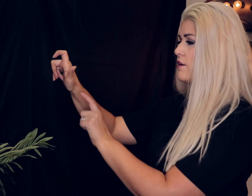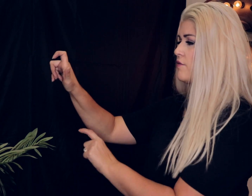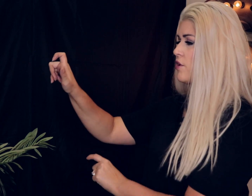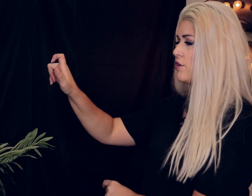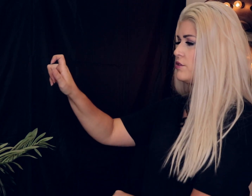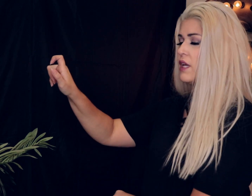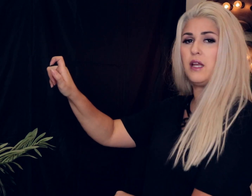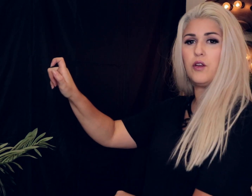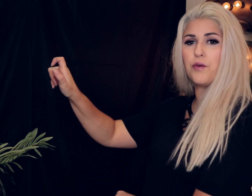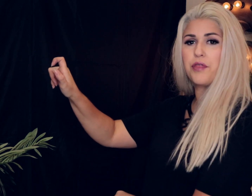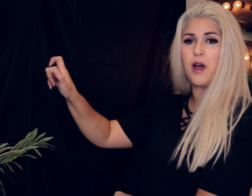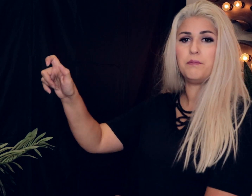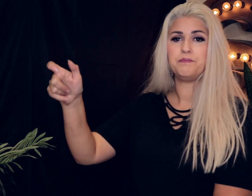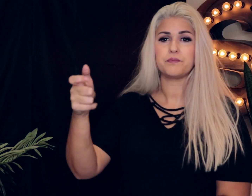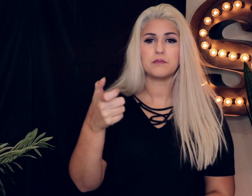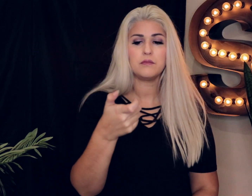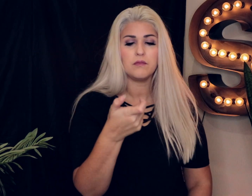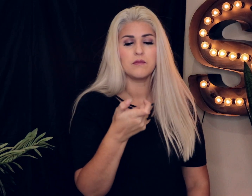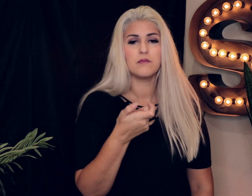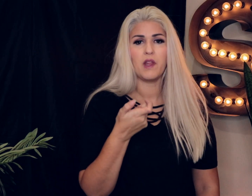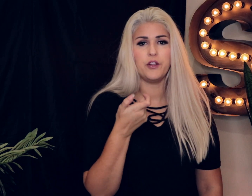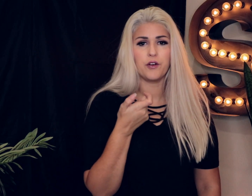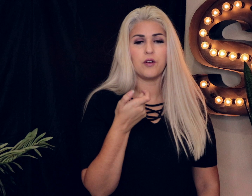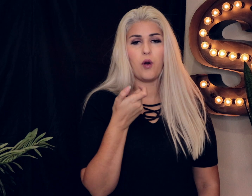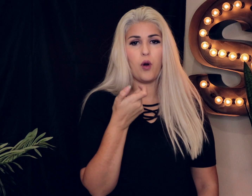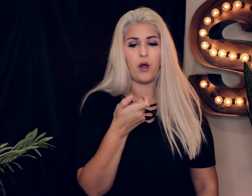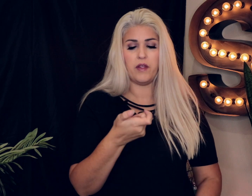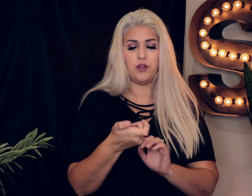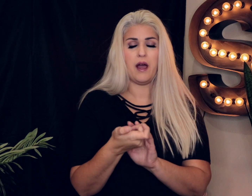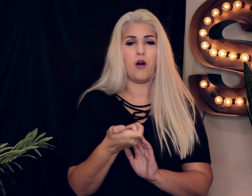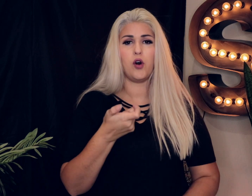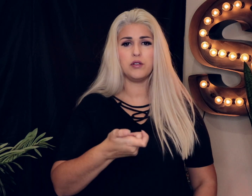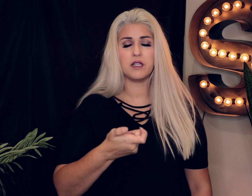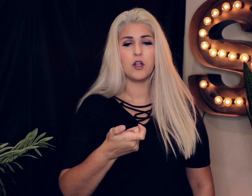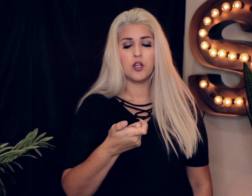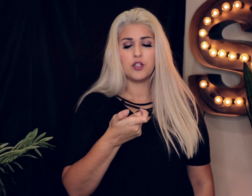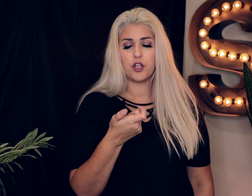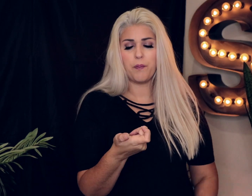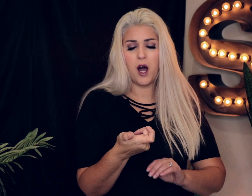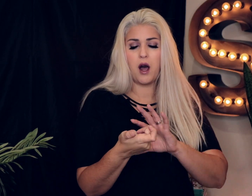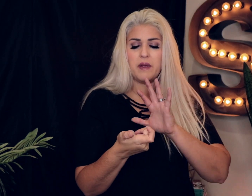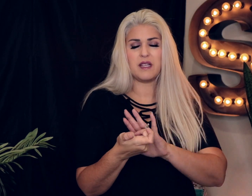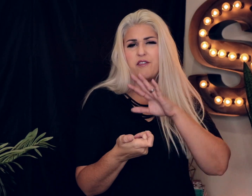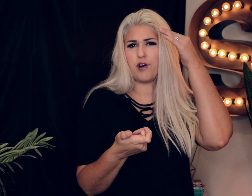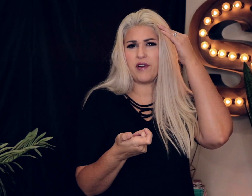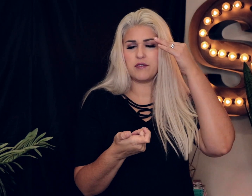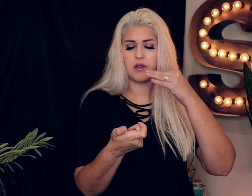you've curled in your thumb and you're and then you have hold it so your palm is at a 45 degree